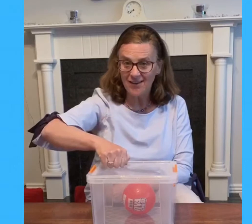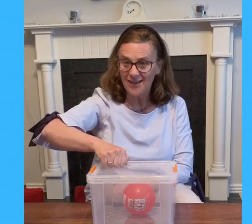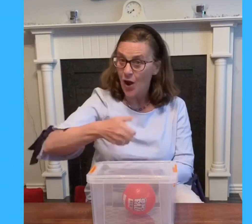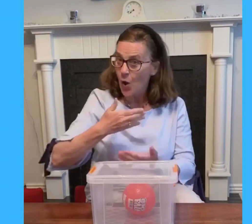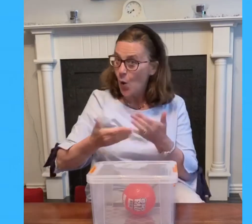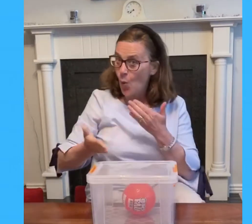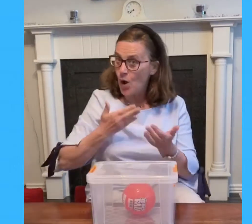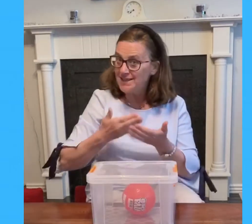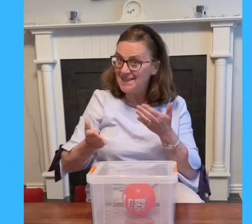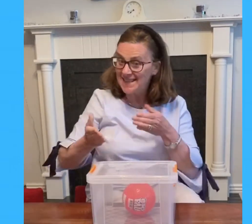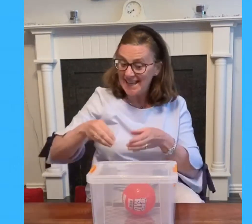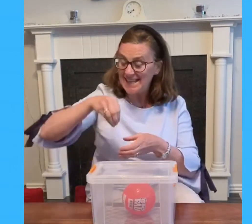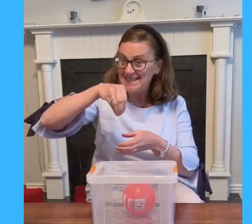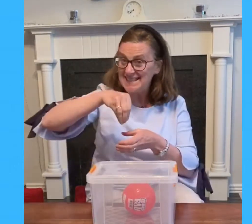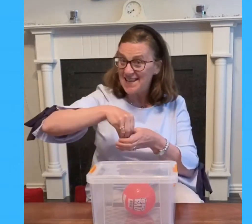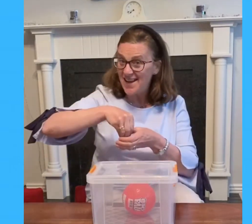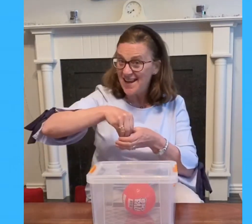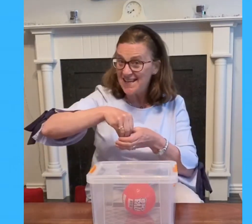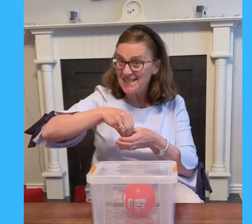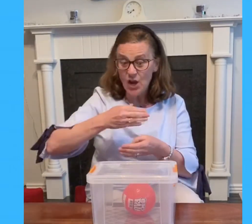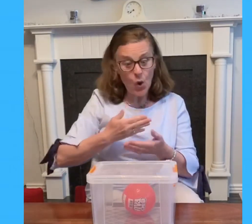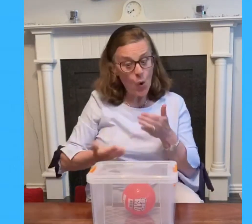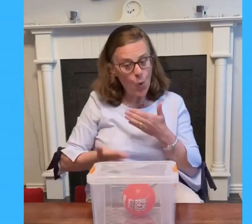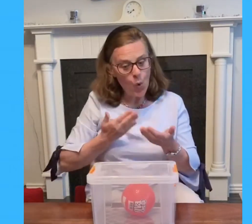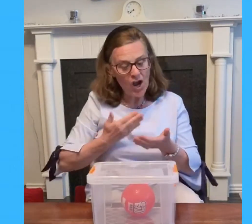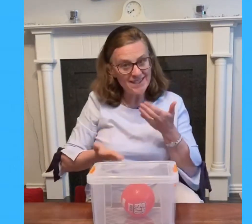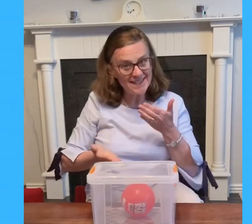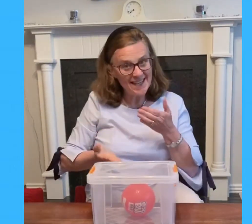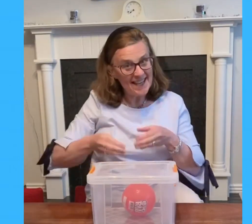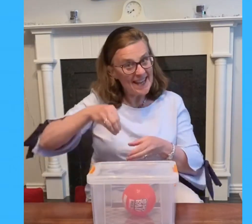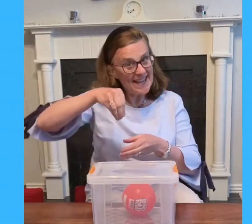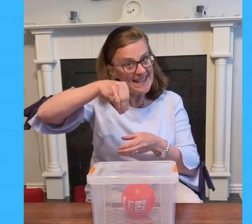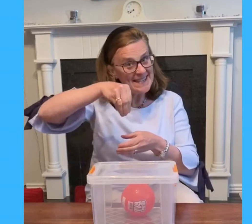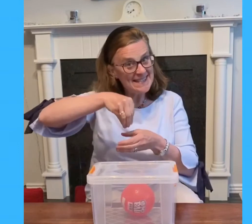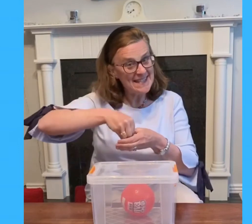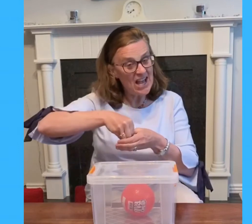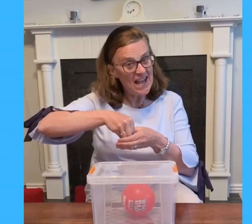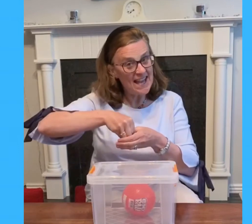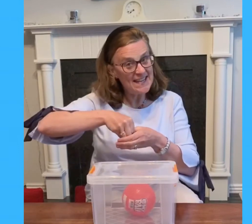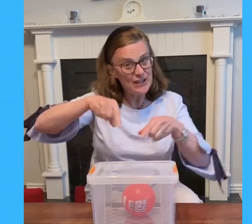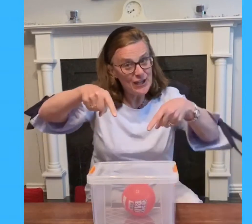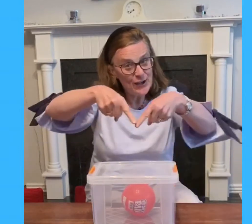what's inside what's inside the